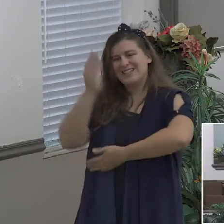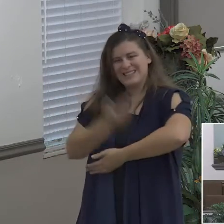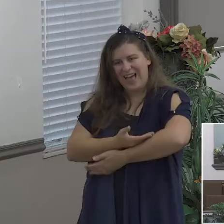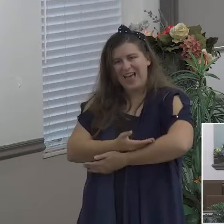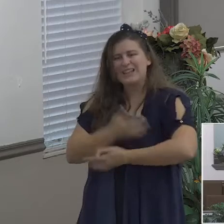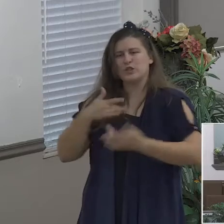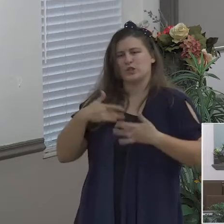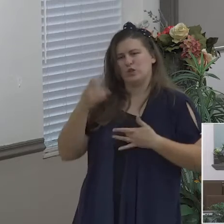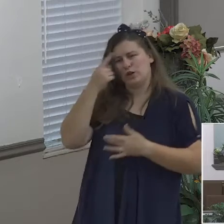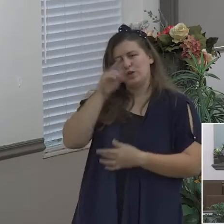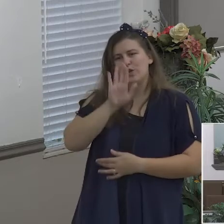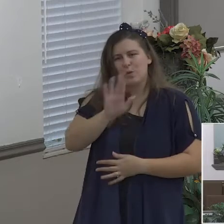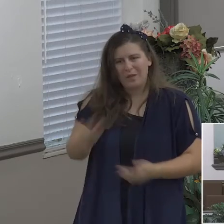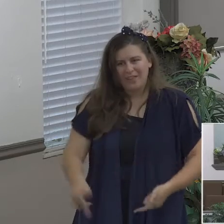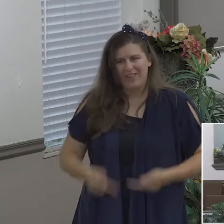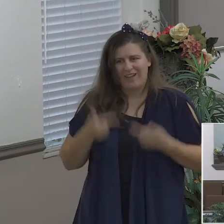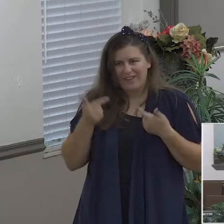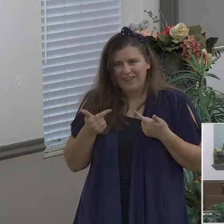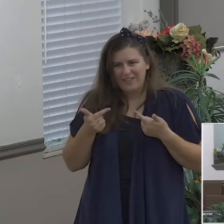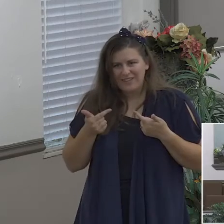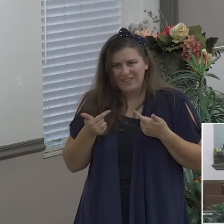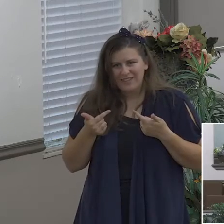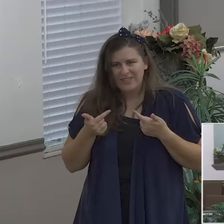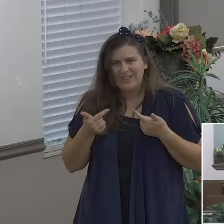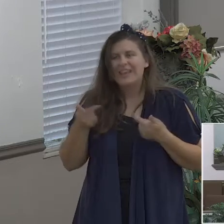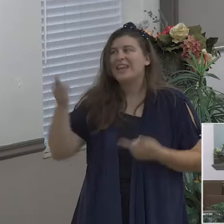cares about that don't you think he knows that